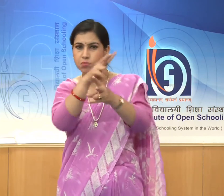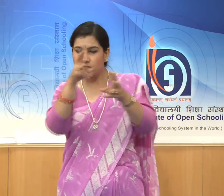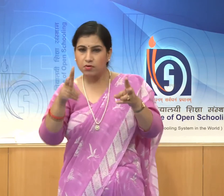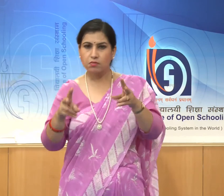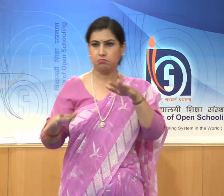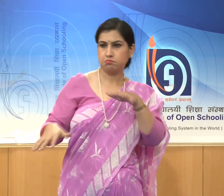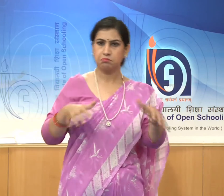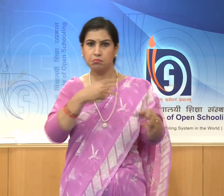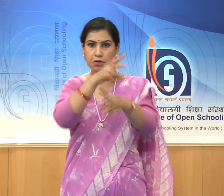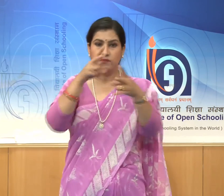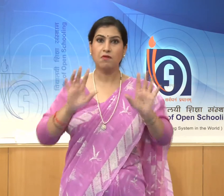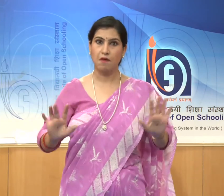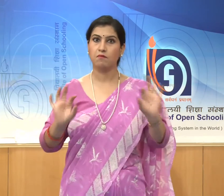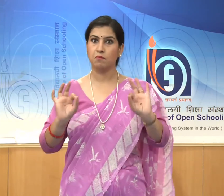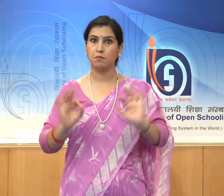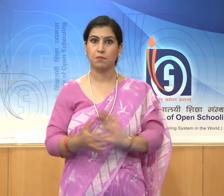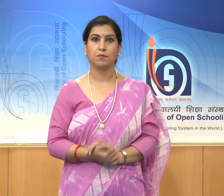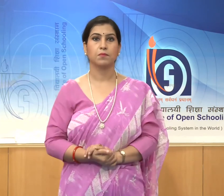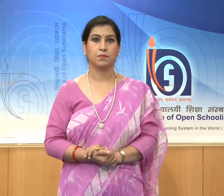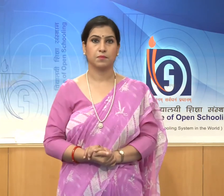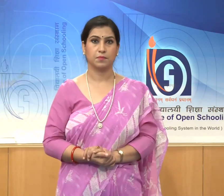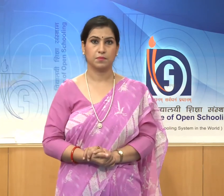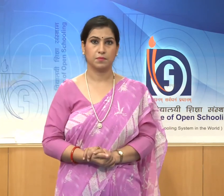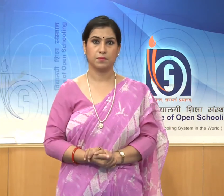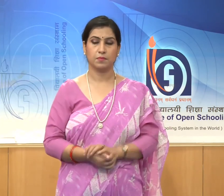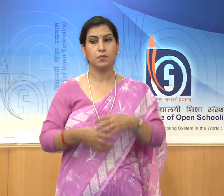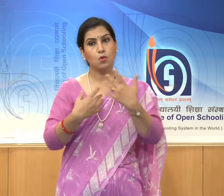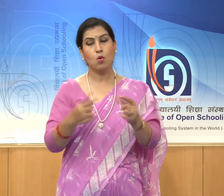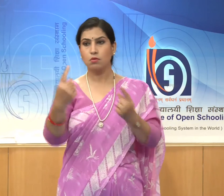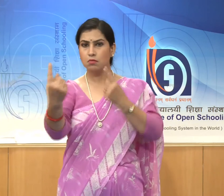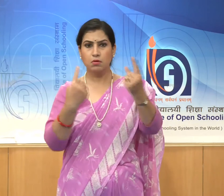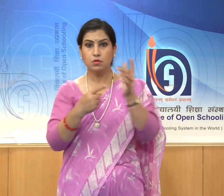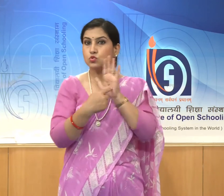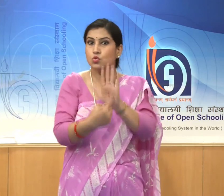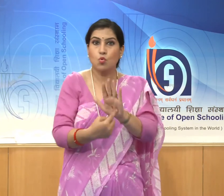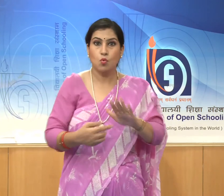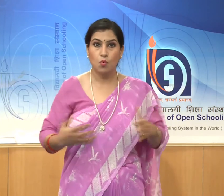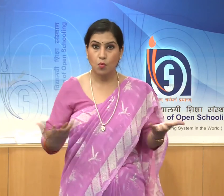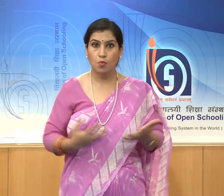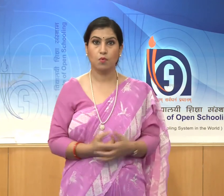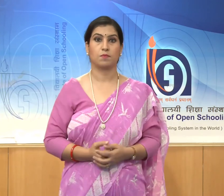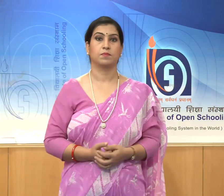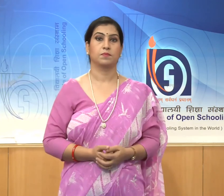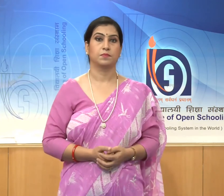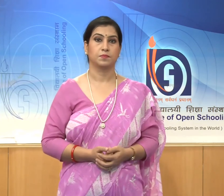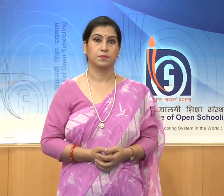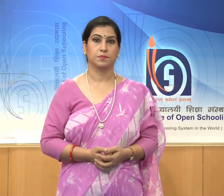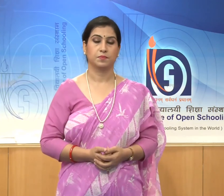and volume. Each one is shown with a